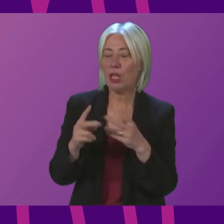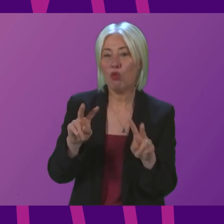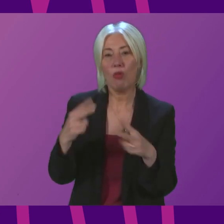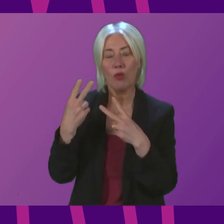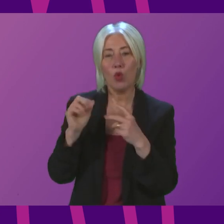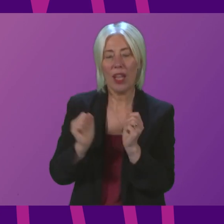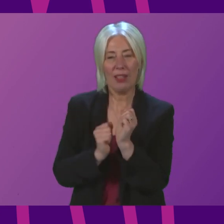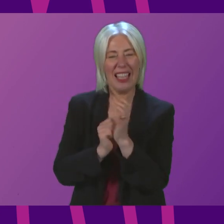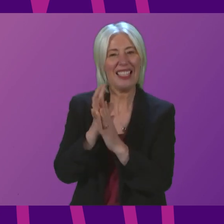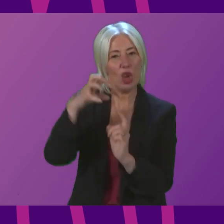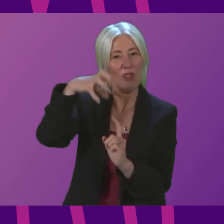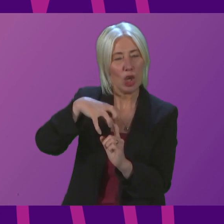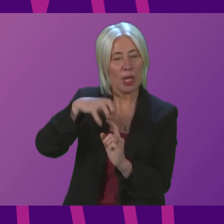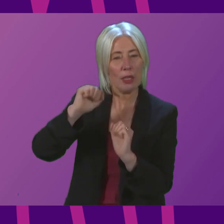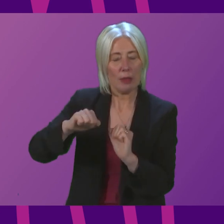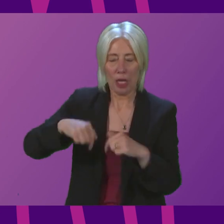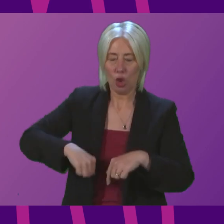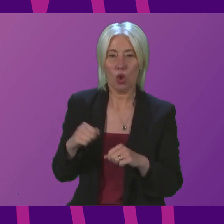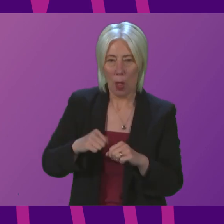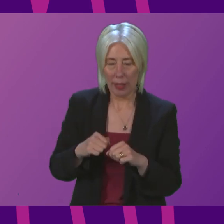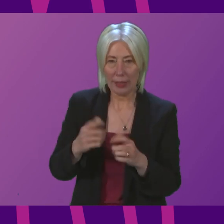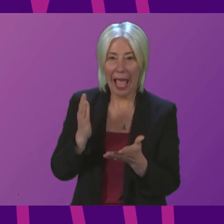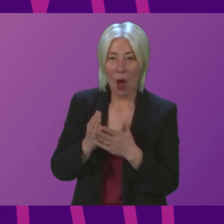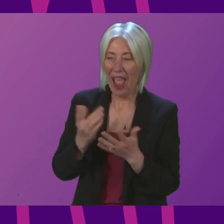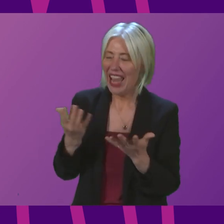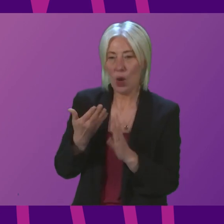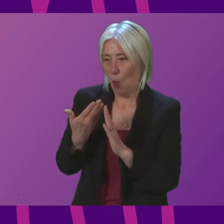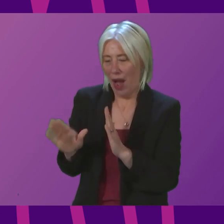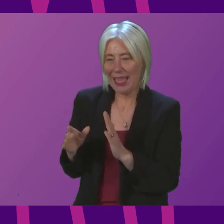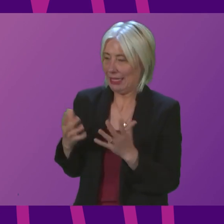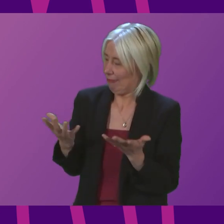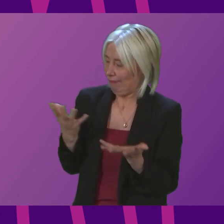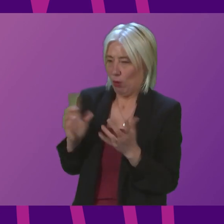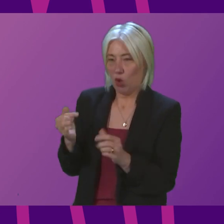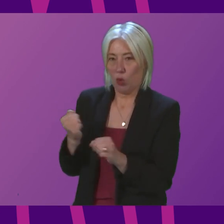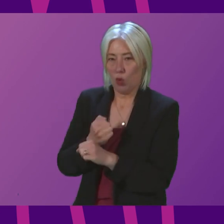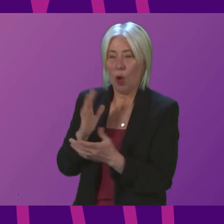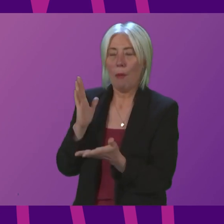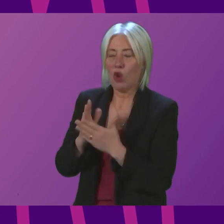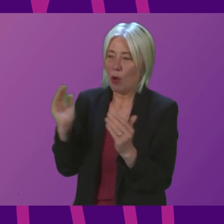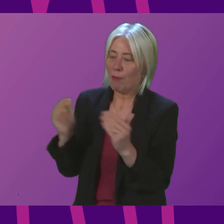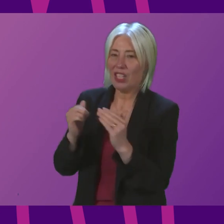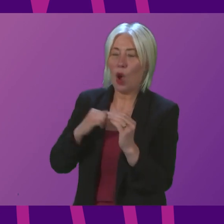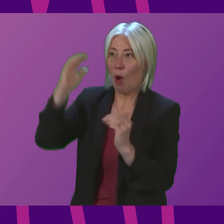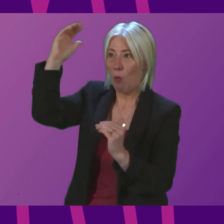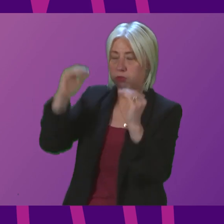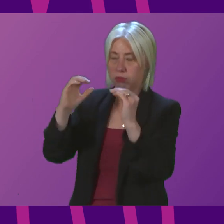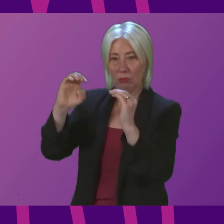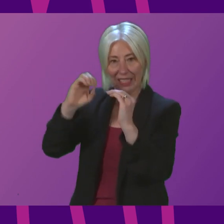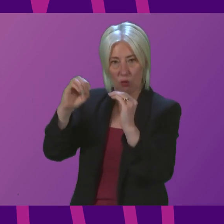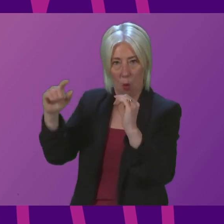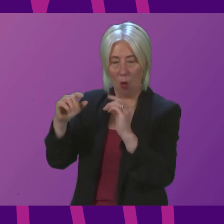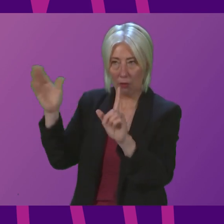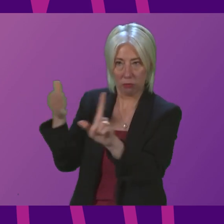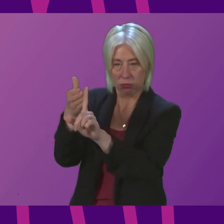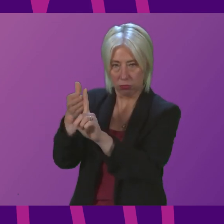Scotland's waste hierarchy to ensure that how we treat residual waste is aligned with our net-zero ambitions. A key finding of the review